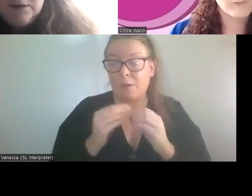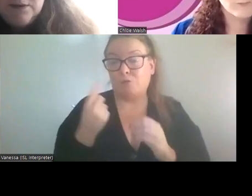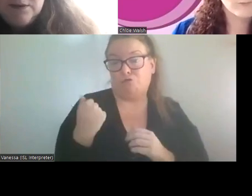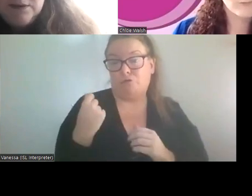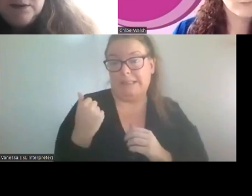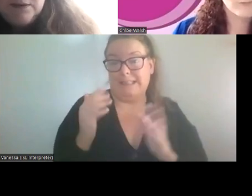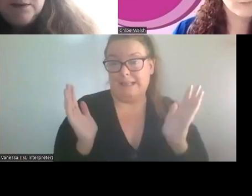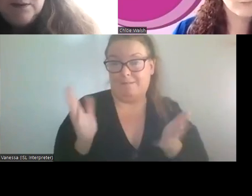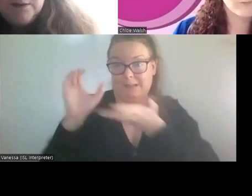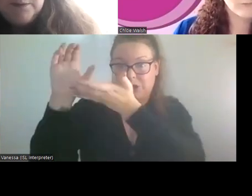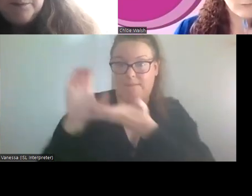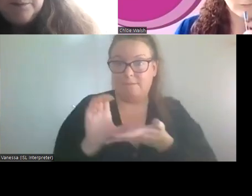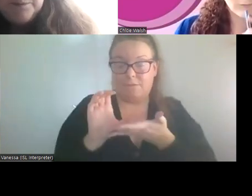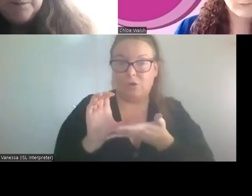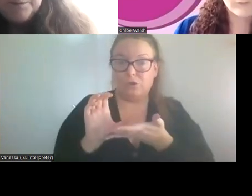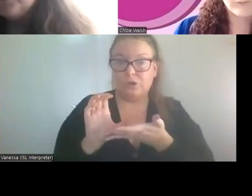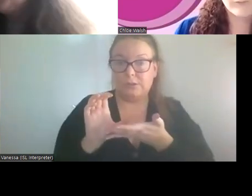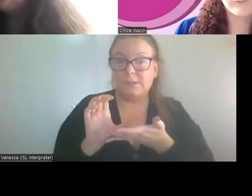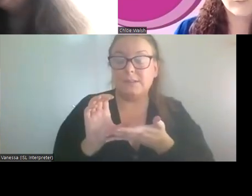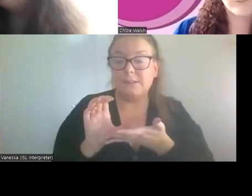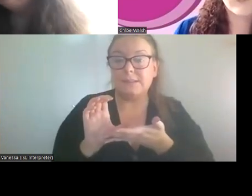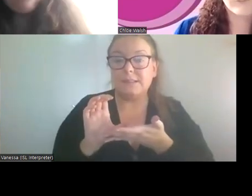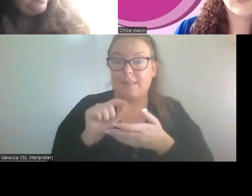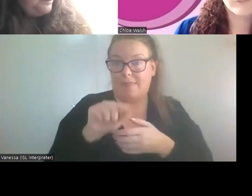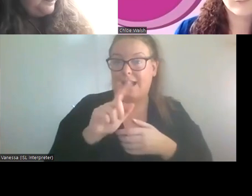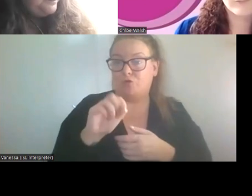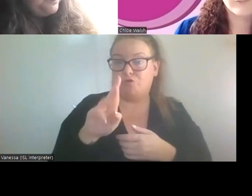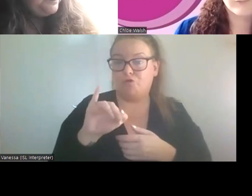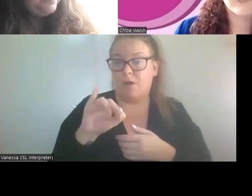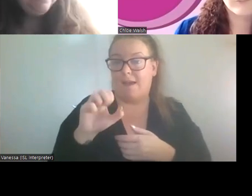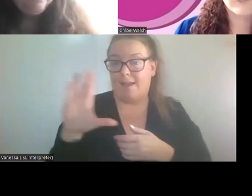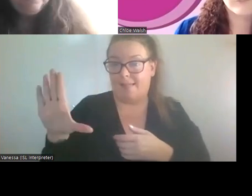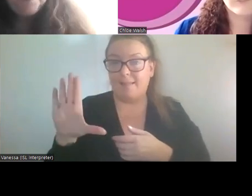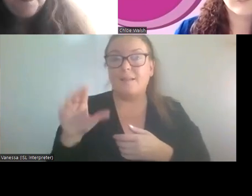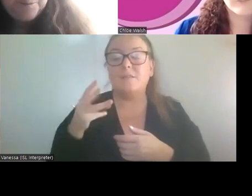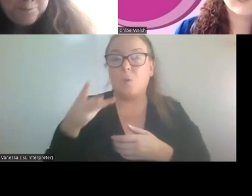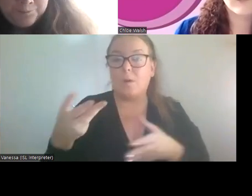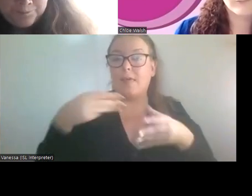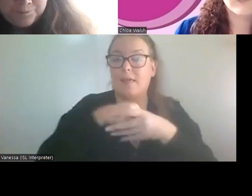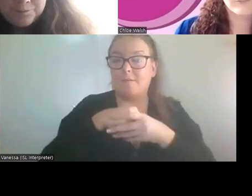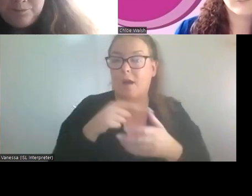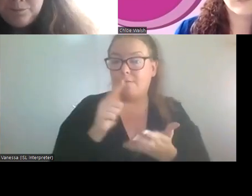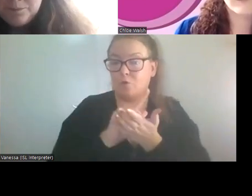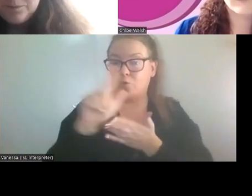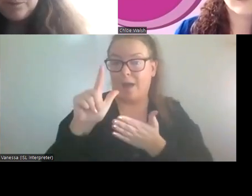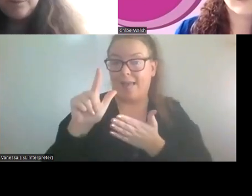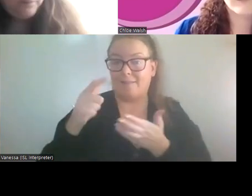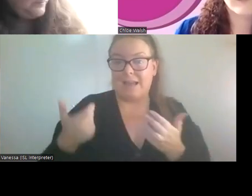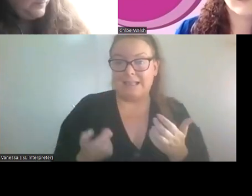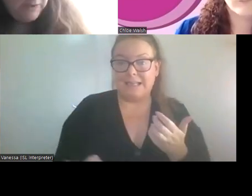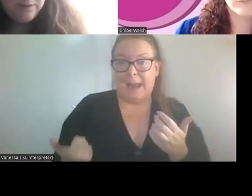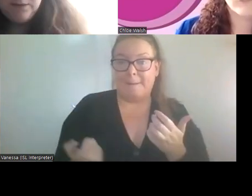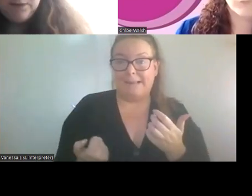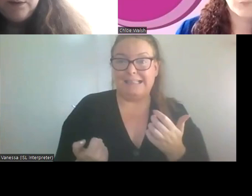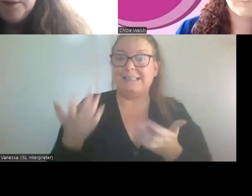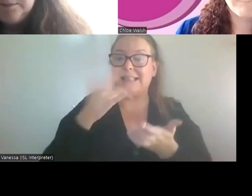to run a full scale randomized controlled trial. And so we will be involving 12 diabetes centers in that. And that will